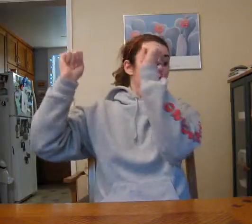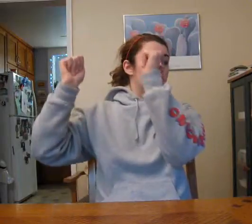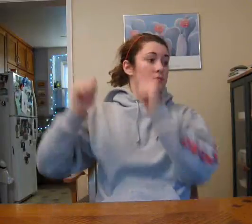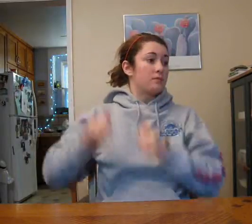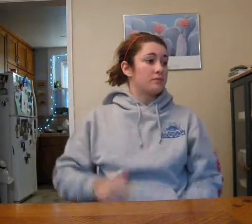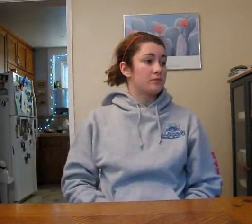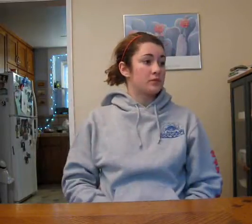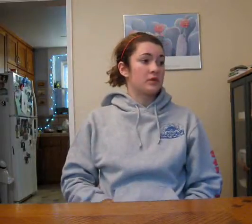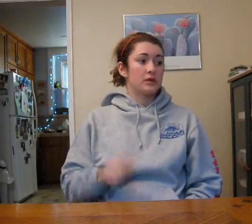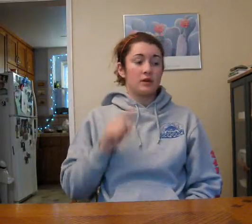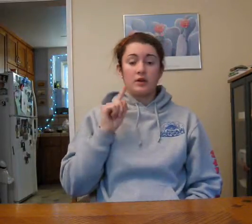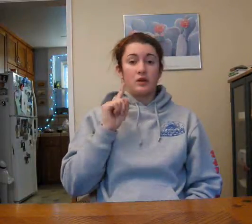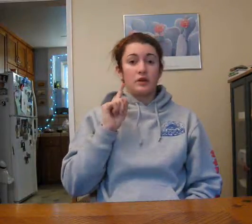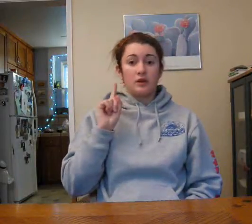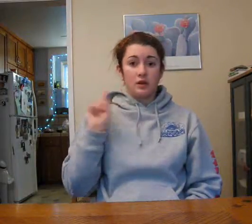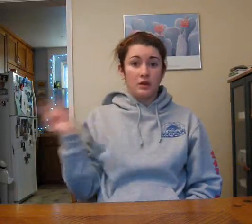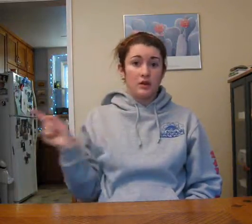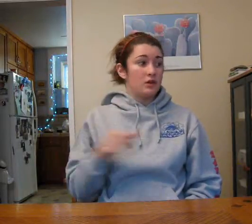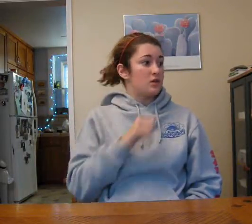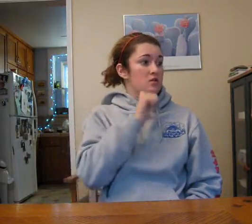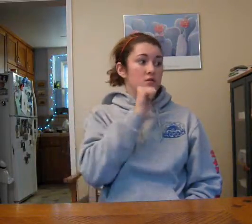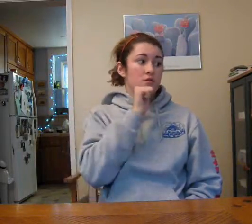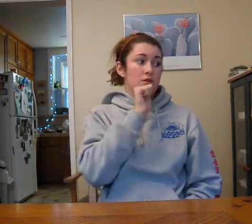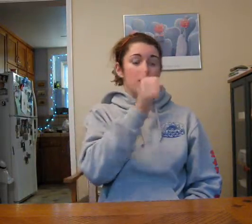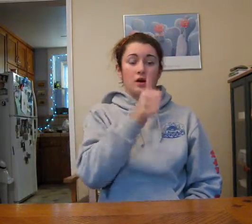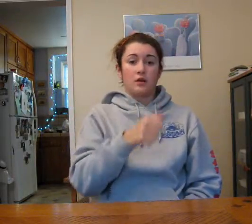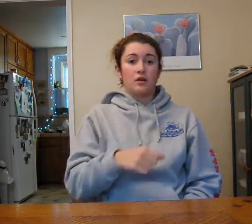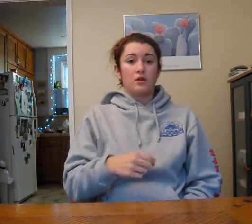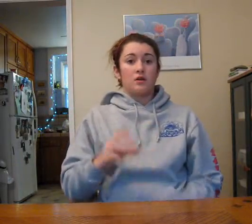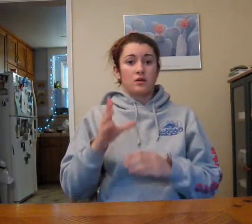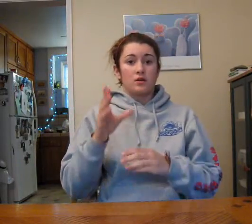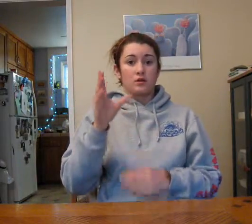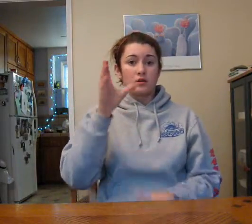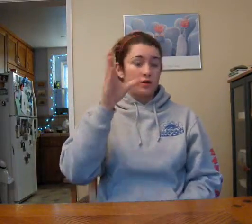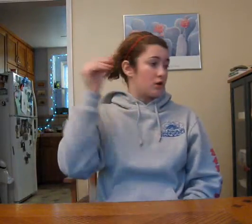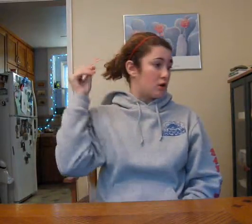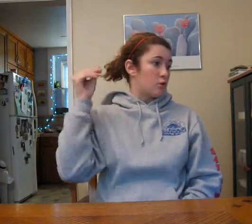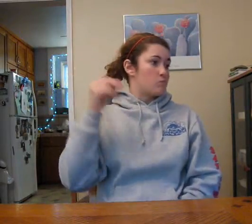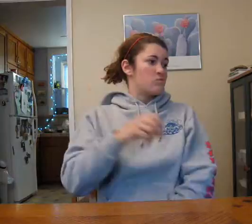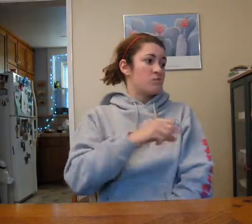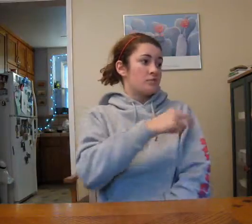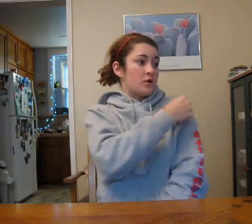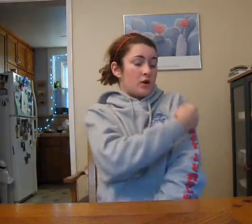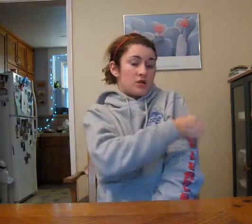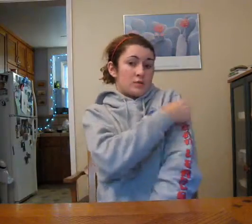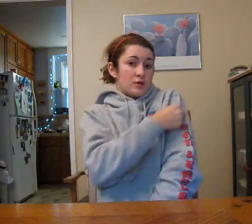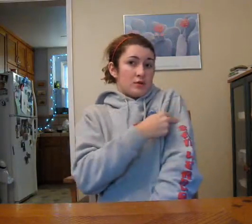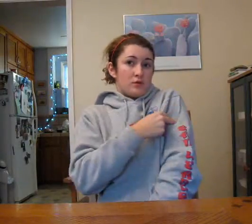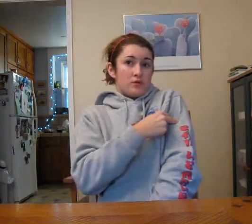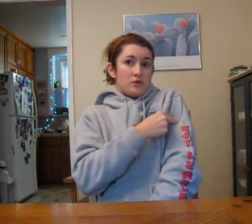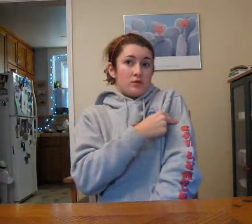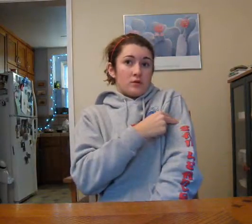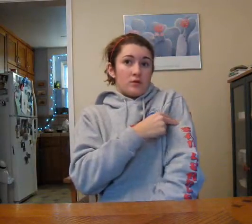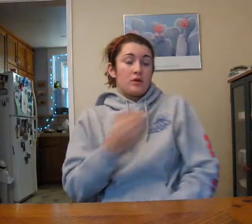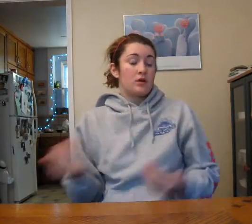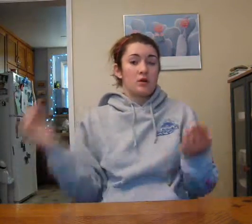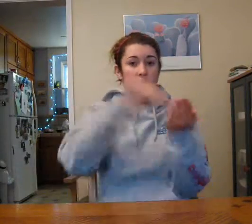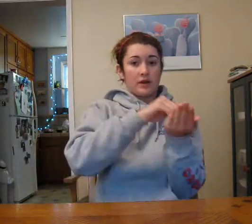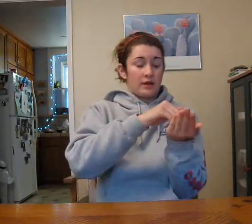he not go hospital again.